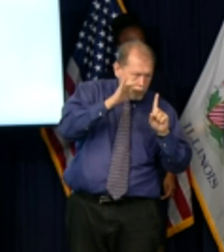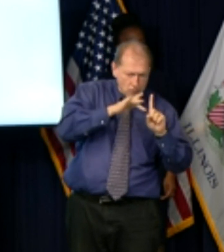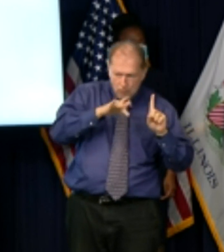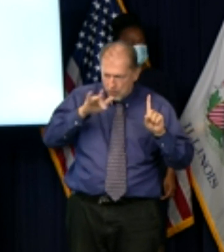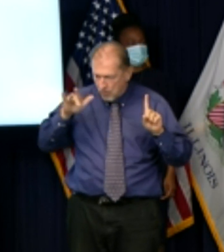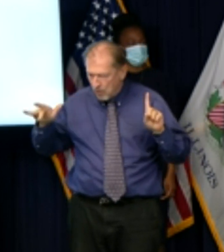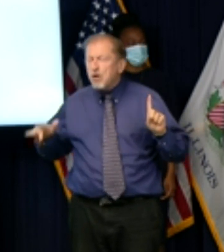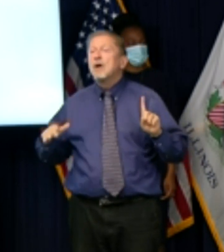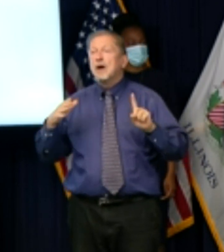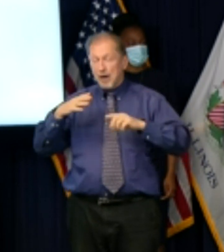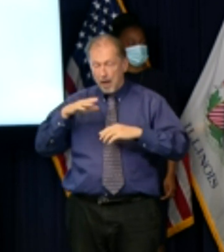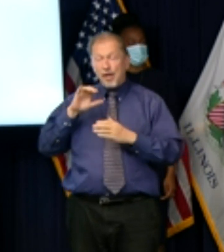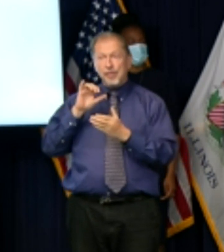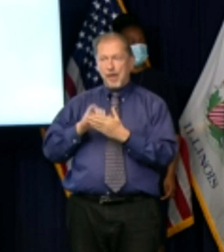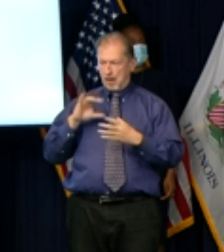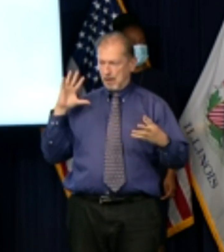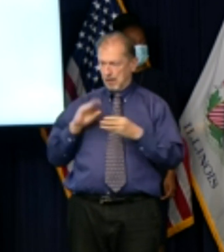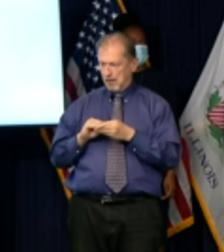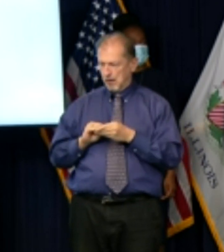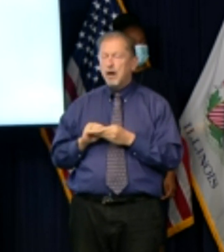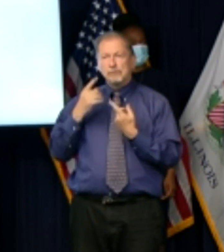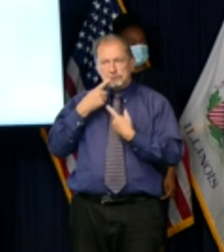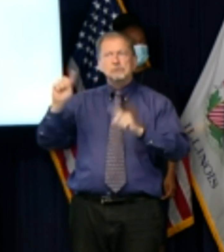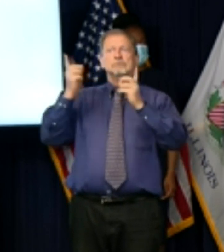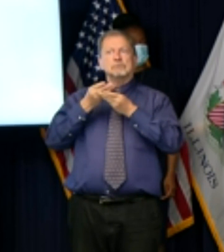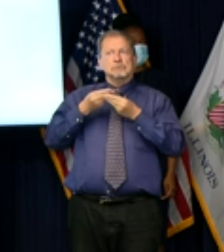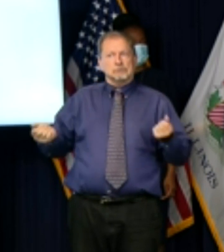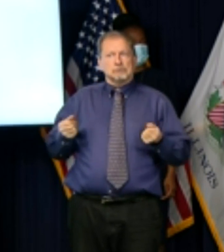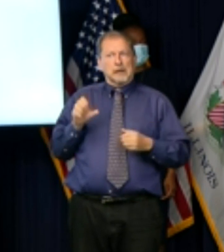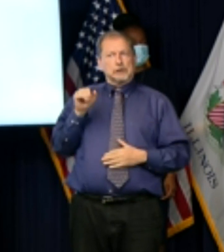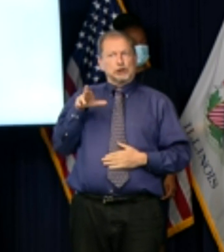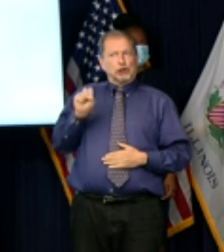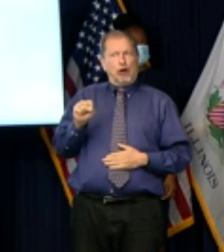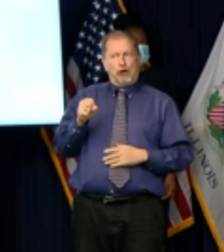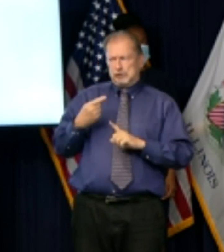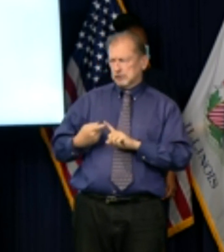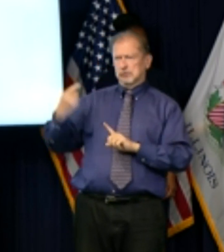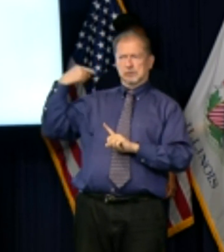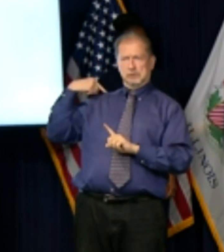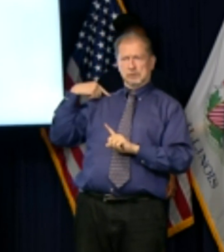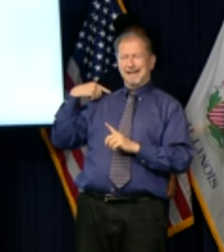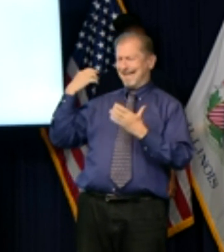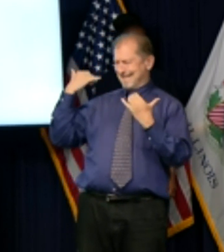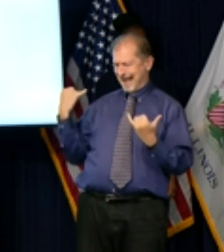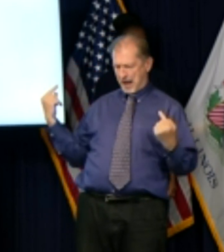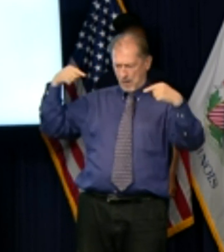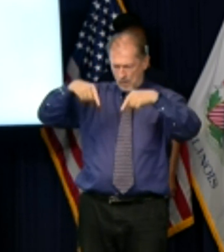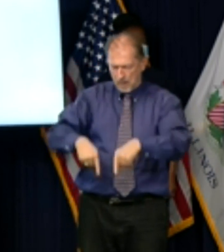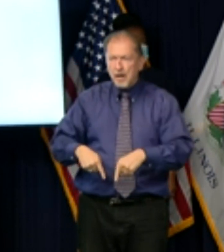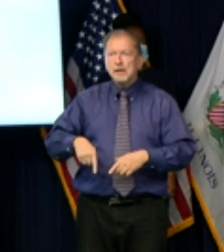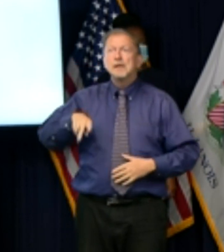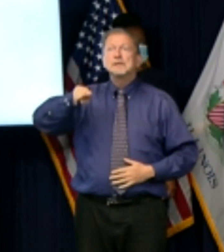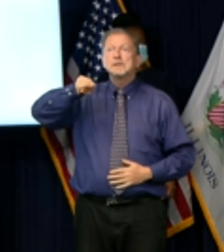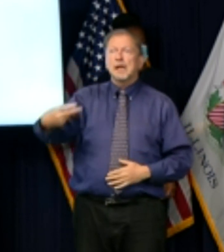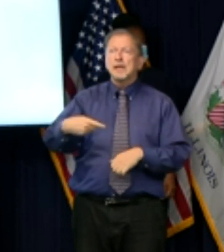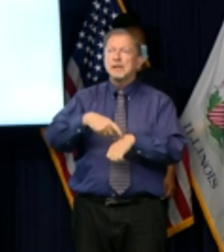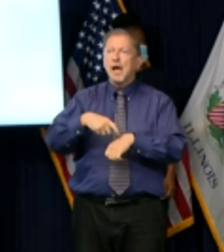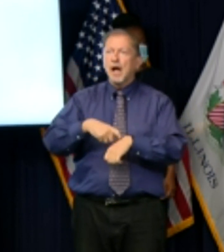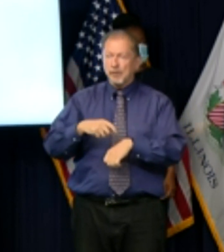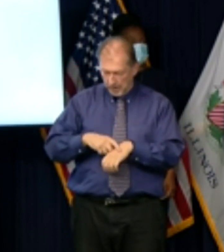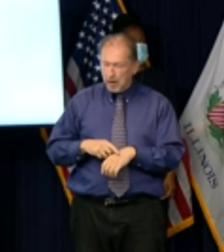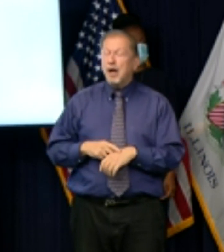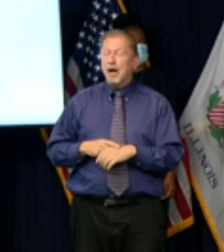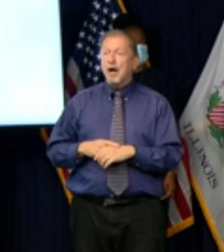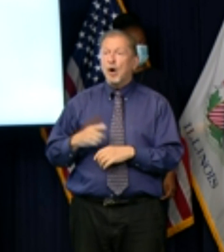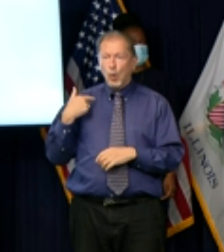quarantine of exposed individuals we need everyone to understand that this battle will be worn outside the hospital